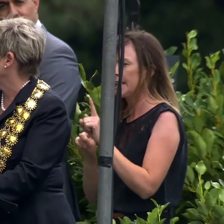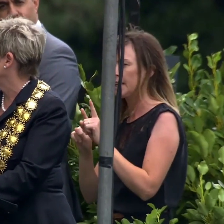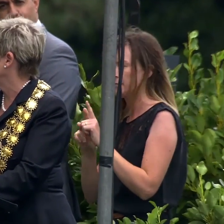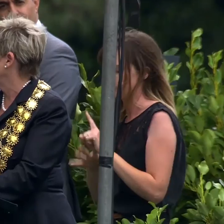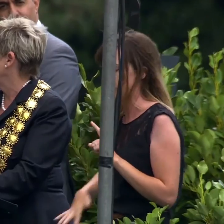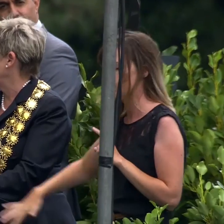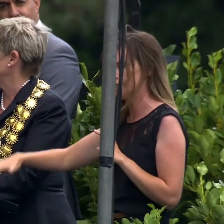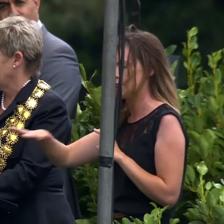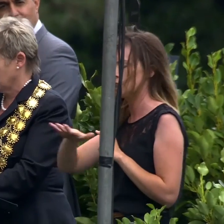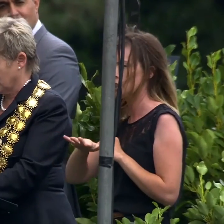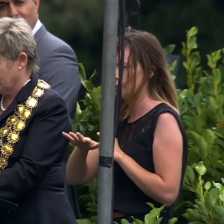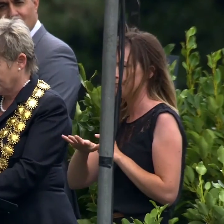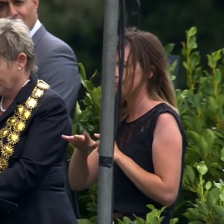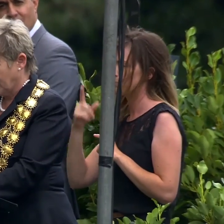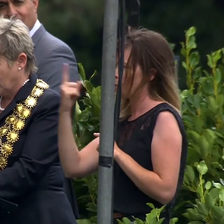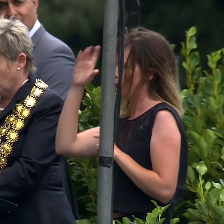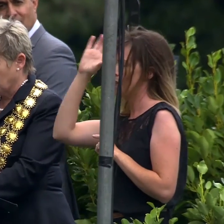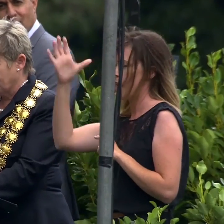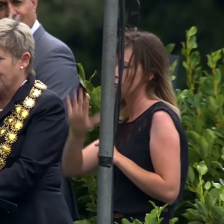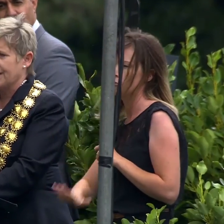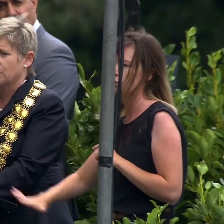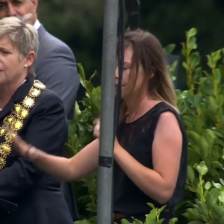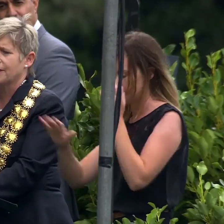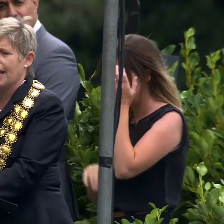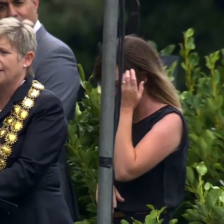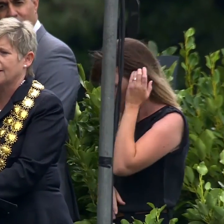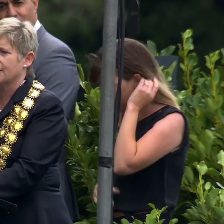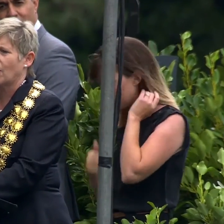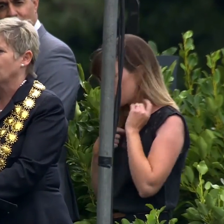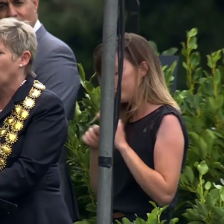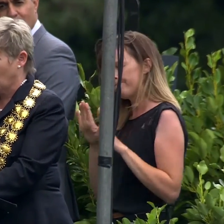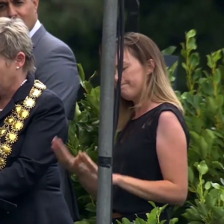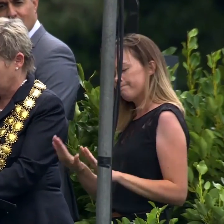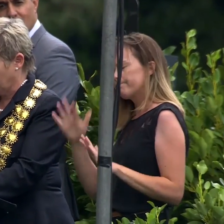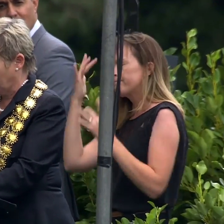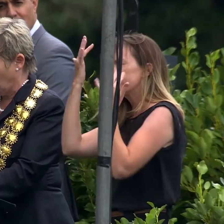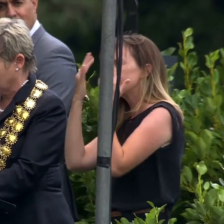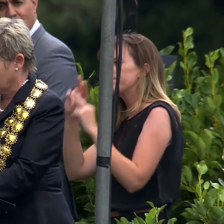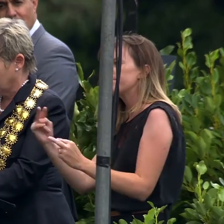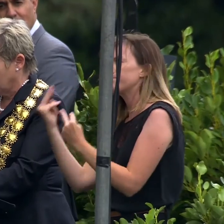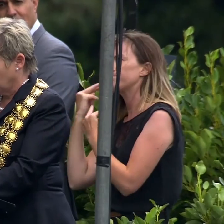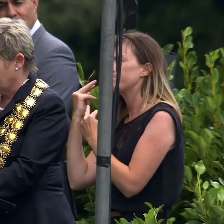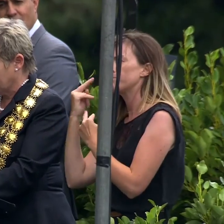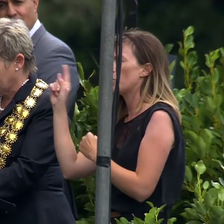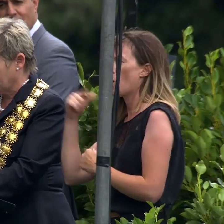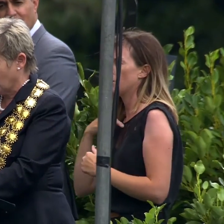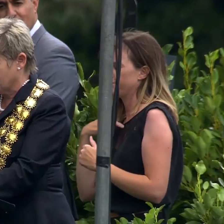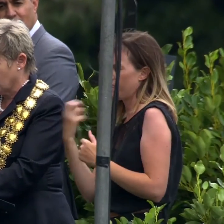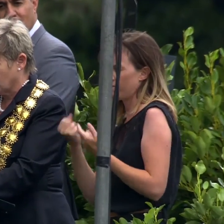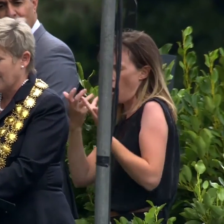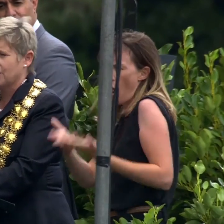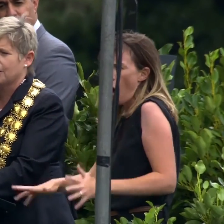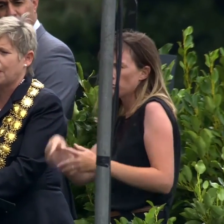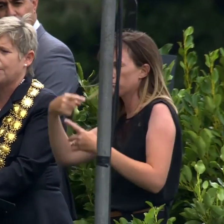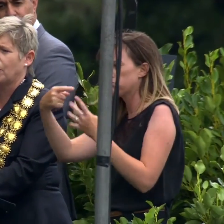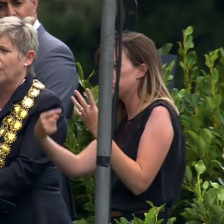region, as a nation. We reflect with sadness on all that we've lost. We think of those